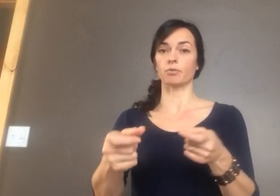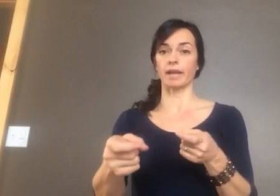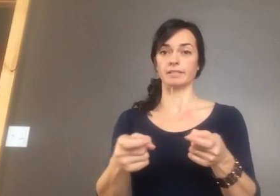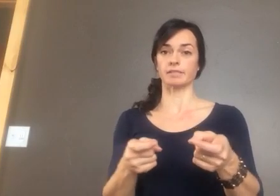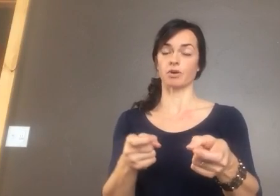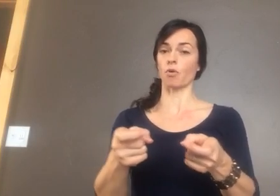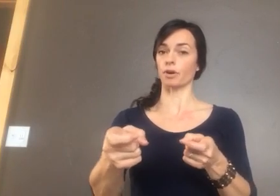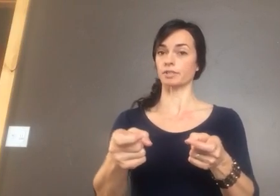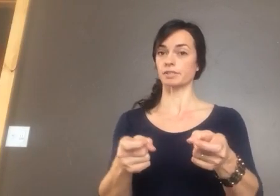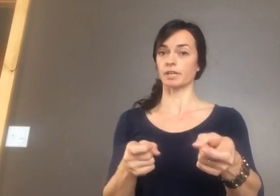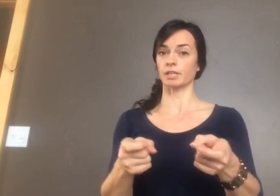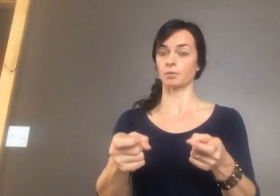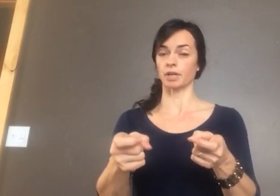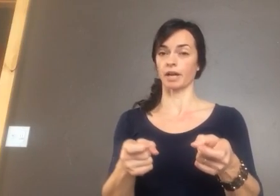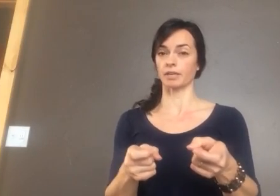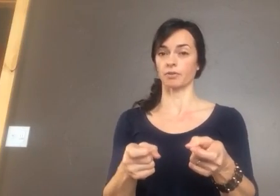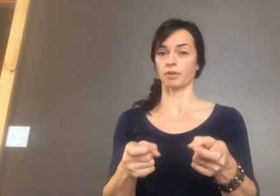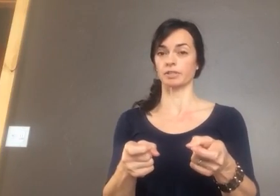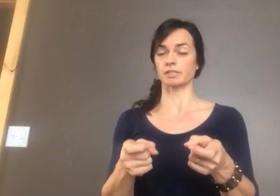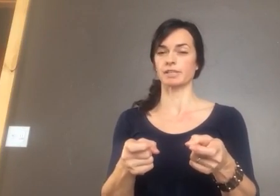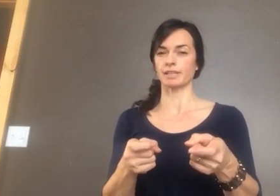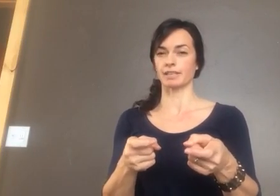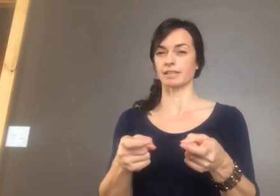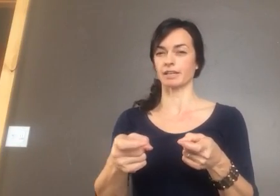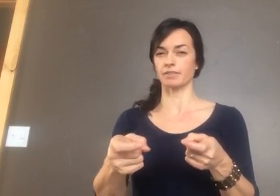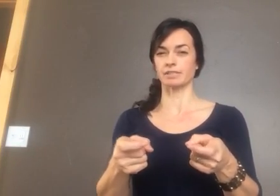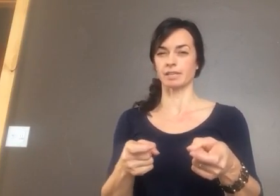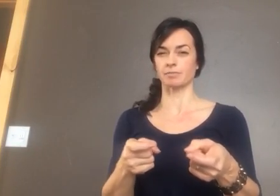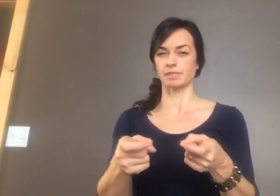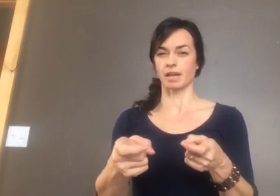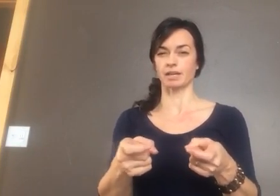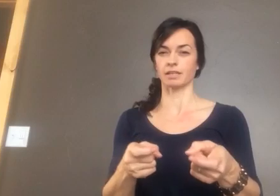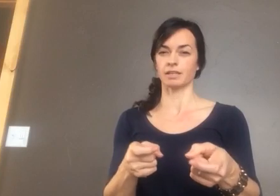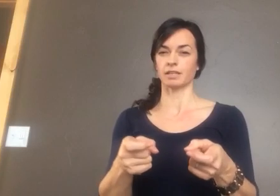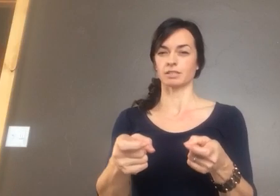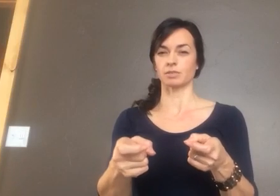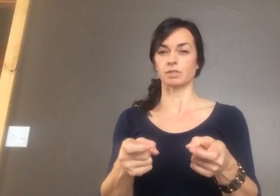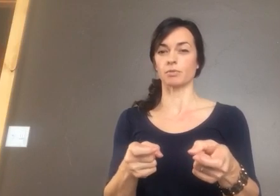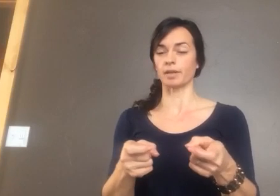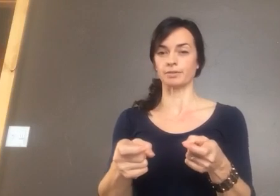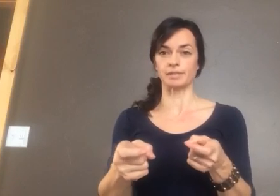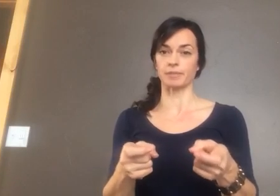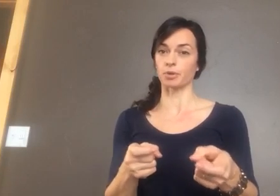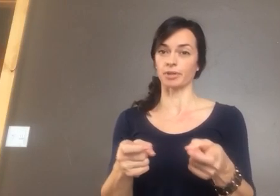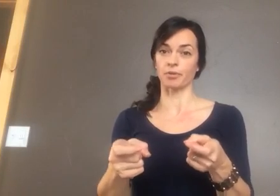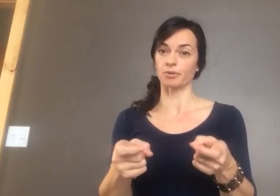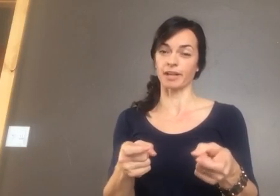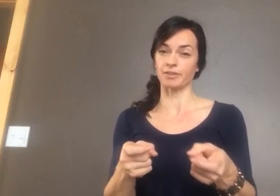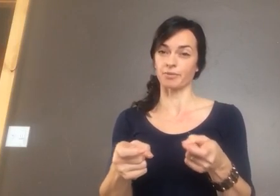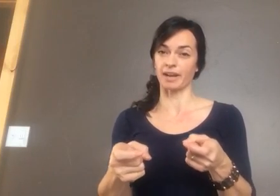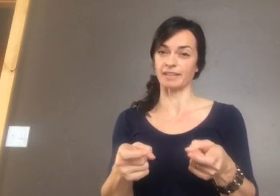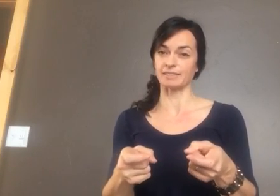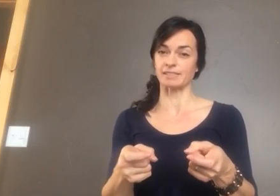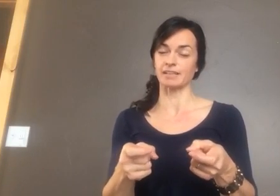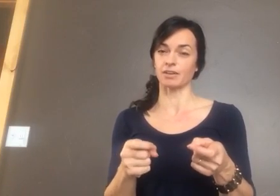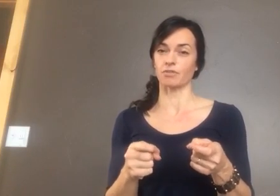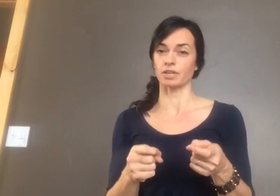the reins of a horse and you were guiding the horse. That's kind of the same sign. She was the one who held the reins over